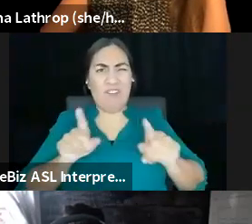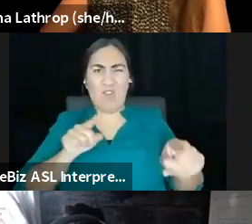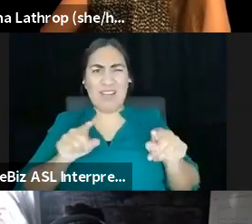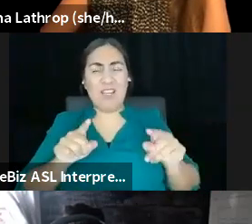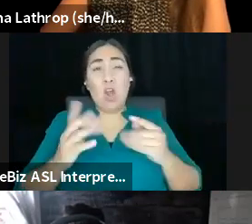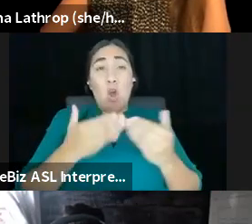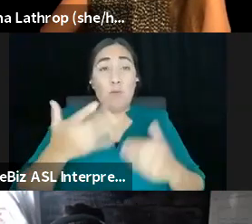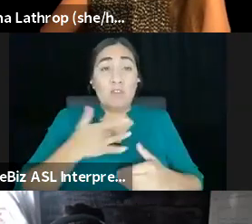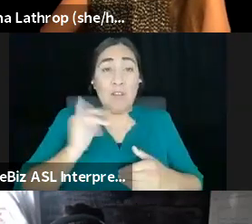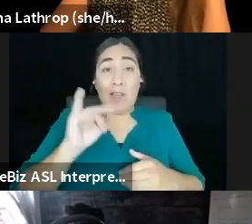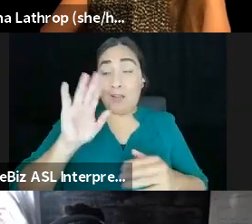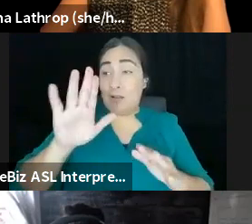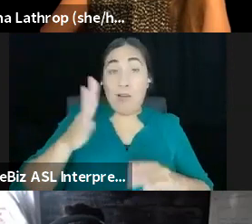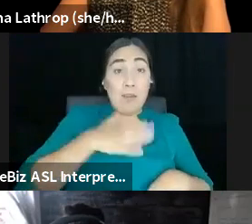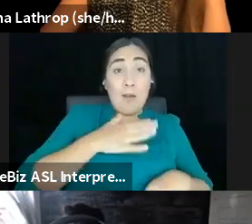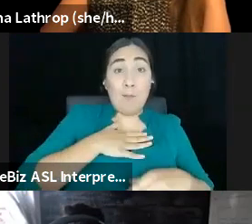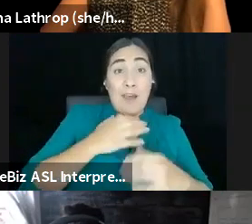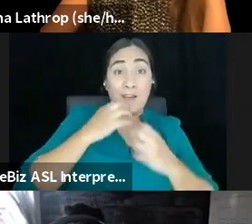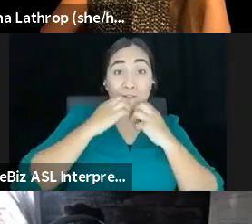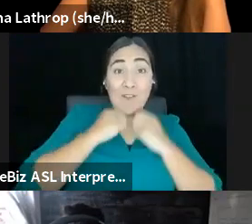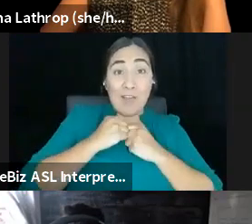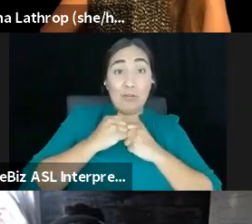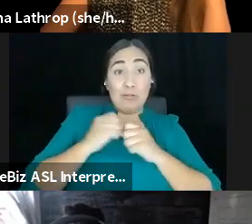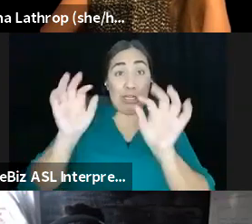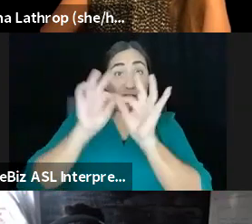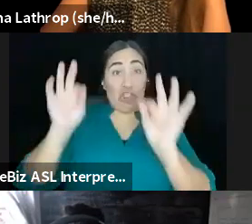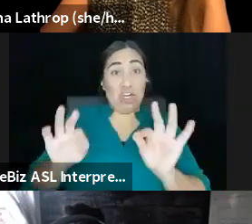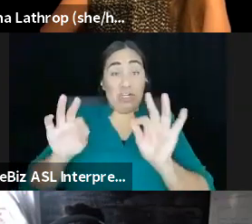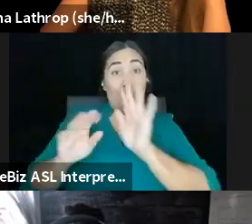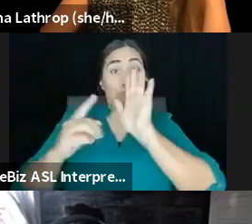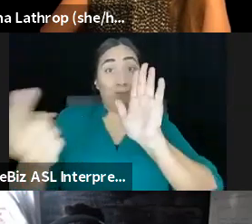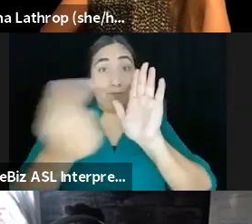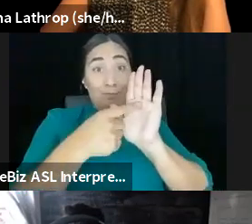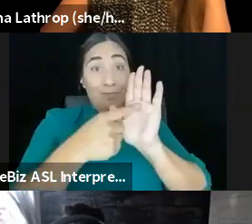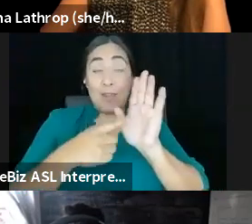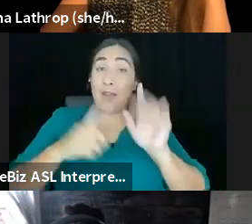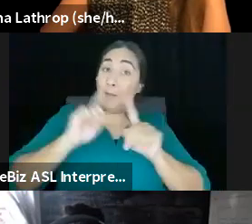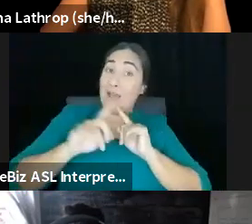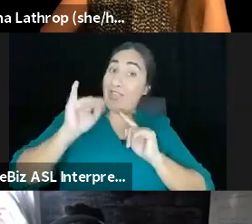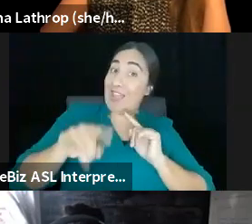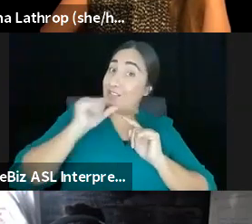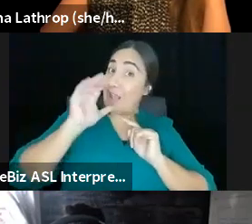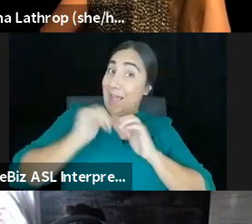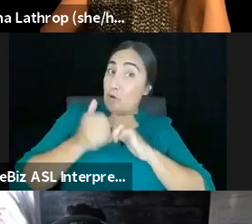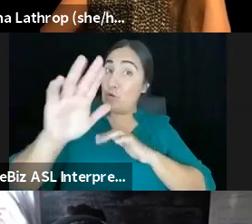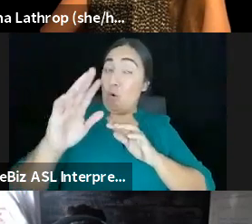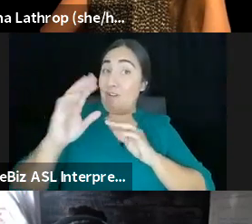values, one sheet. This is how we operate. And if this is not how your values operate, maybe it's not the right fit.